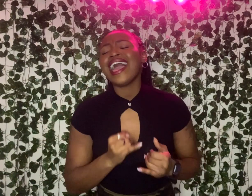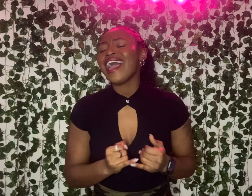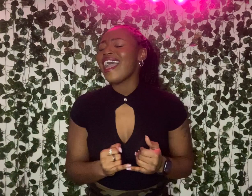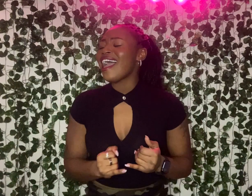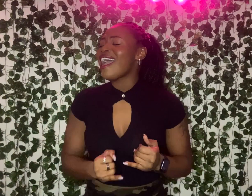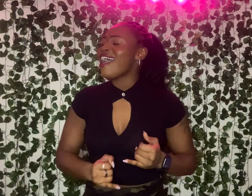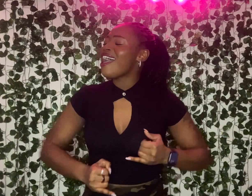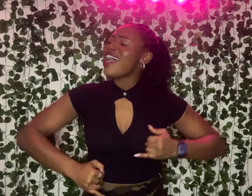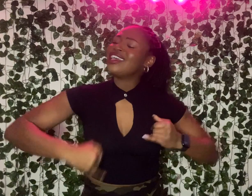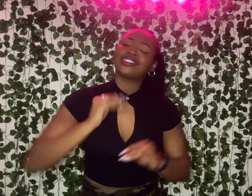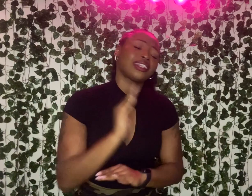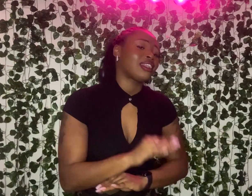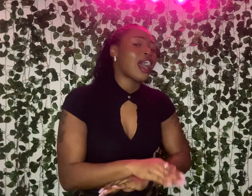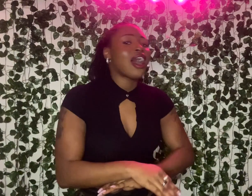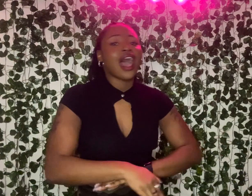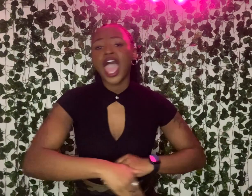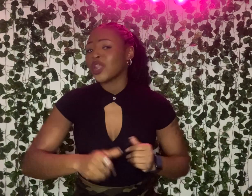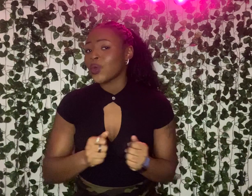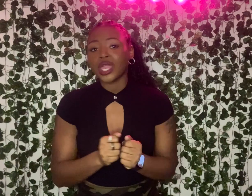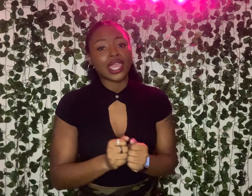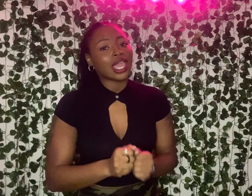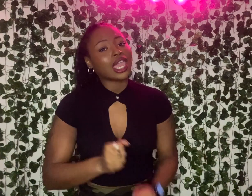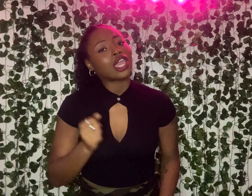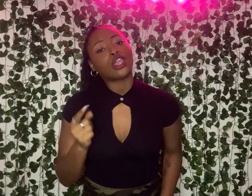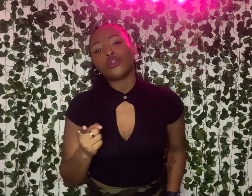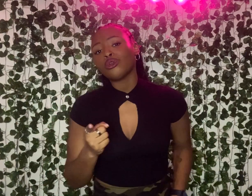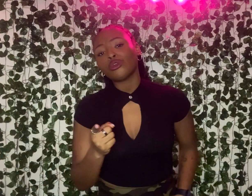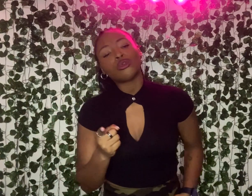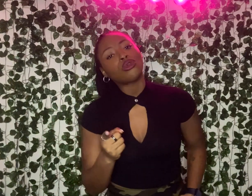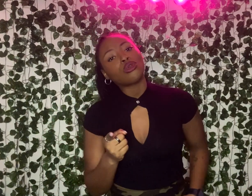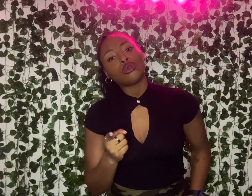last night with you.